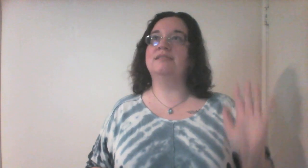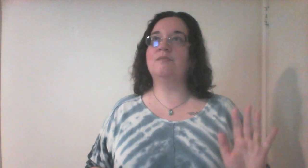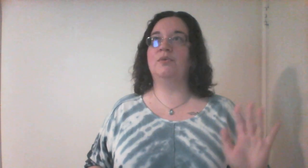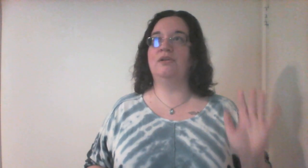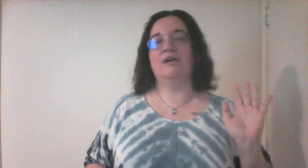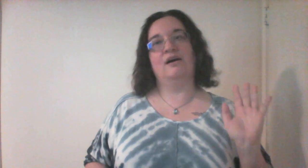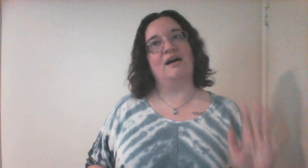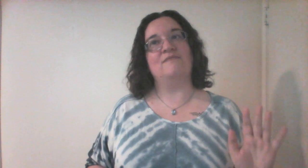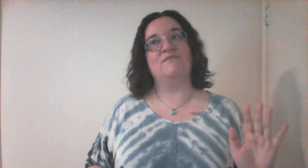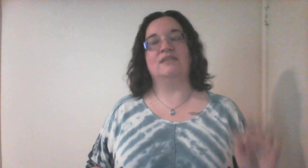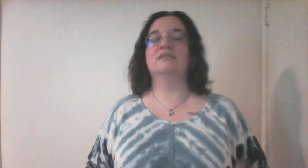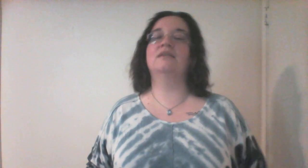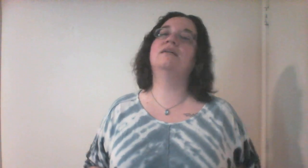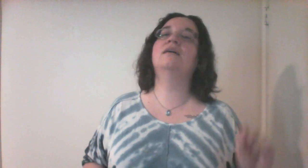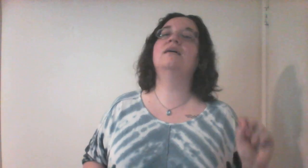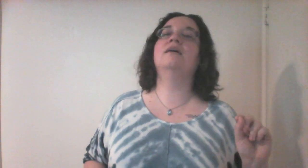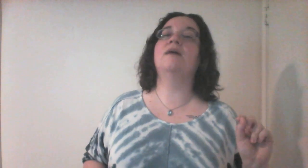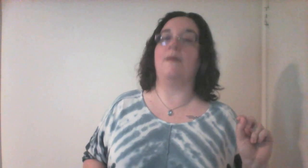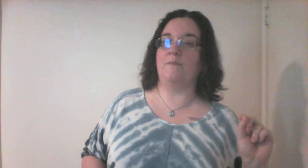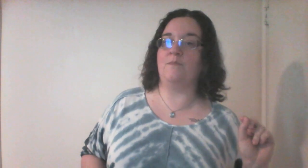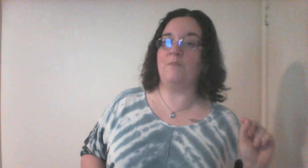simple, confident bet.